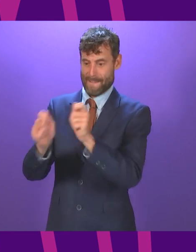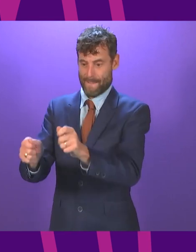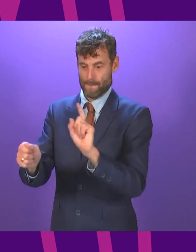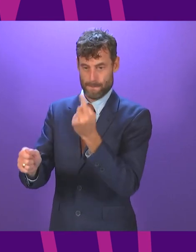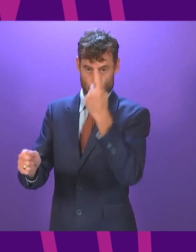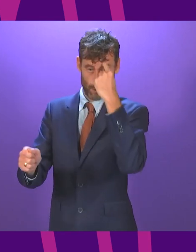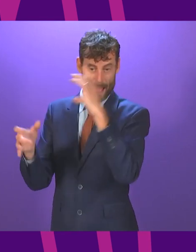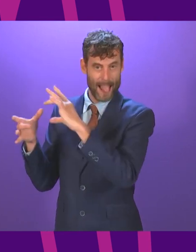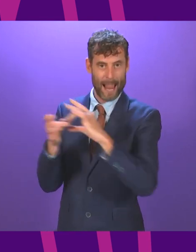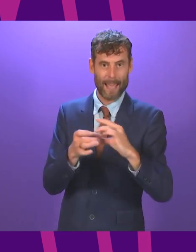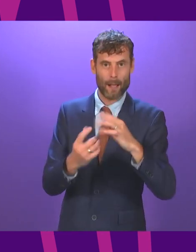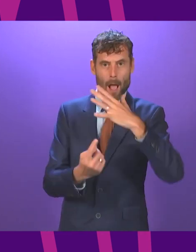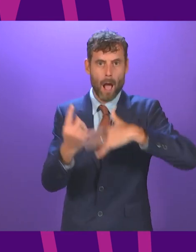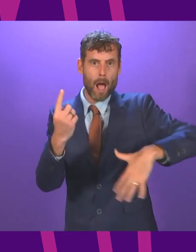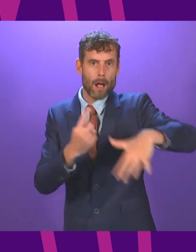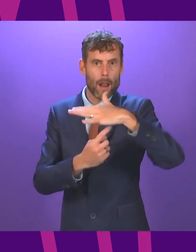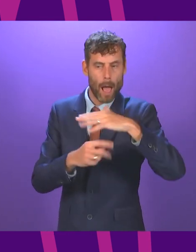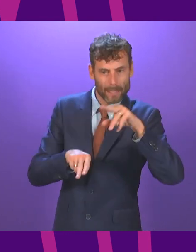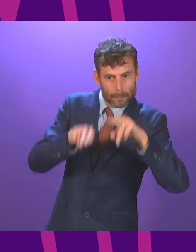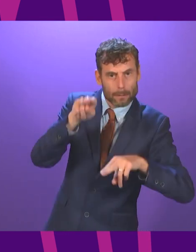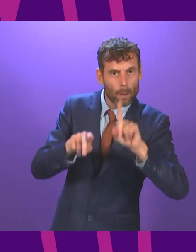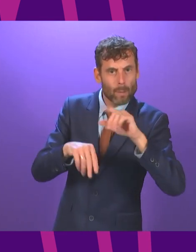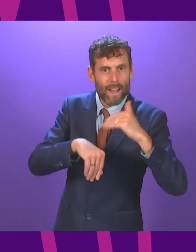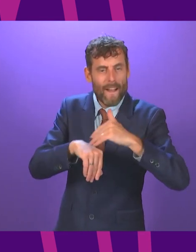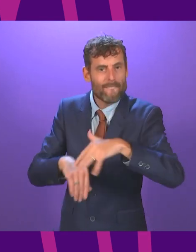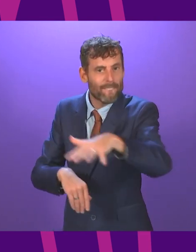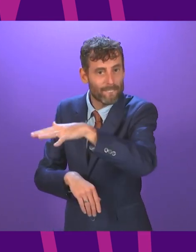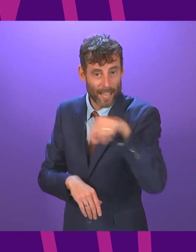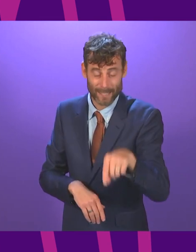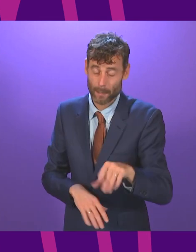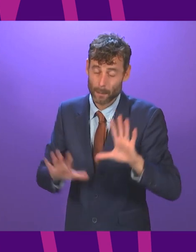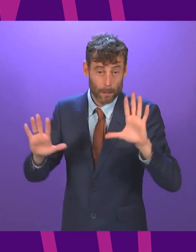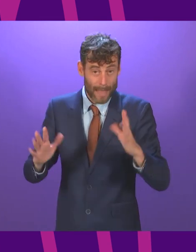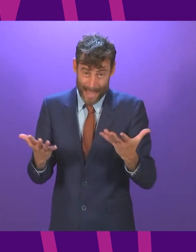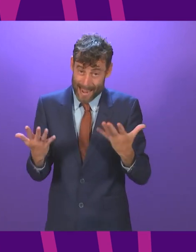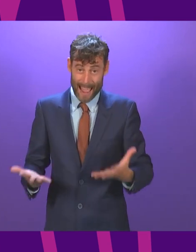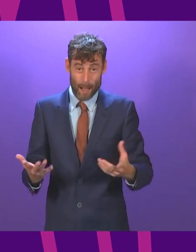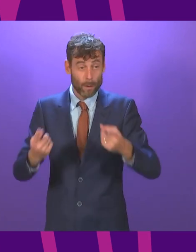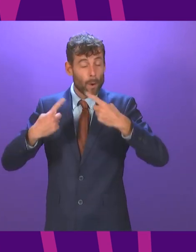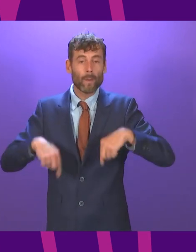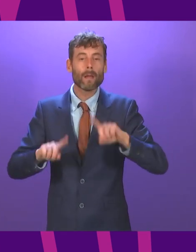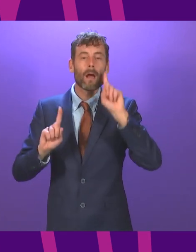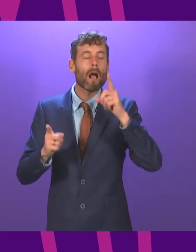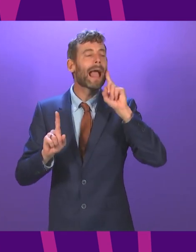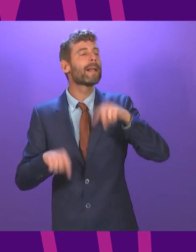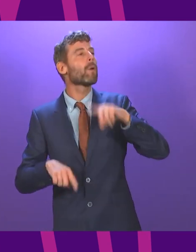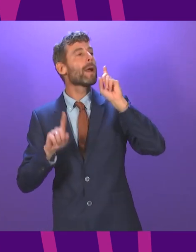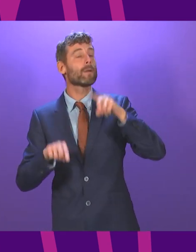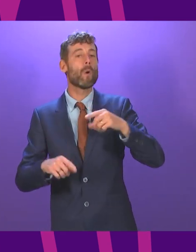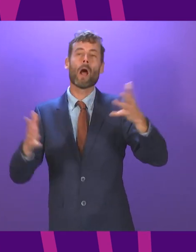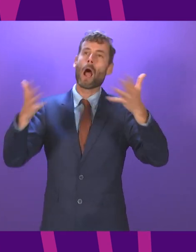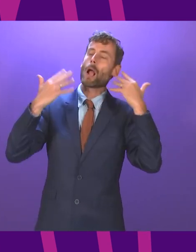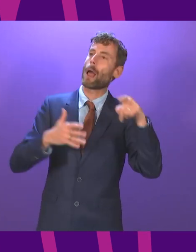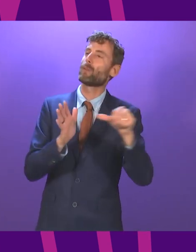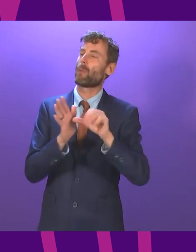existing licences before production goes ahead. We face an inescapable climate emergency. We have to recognise